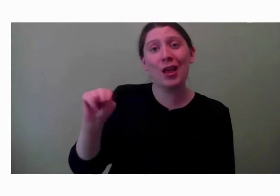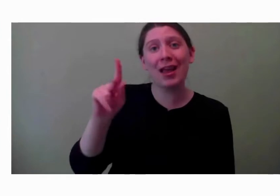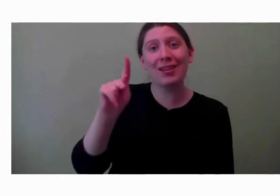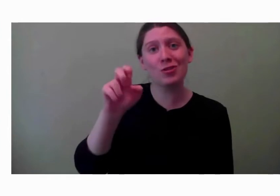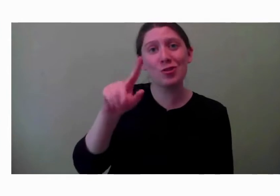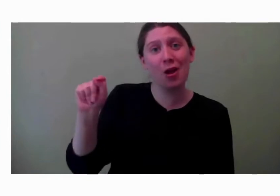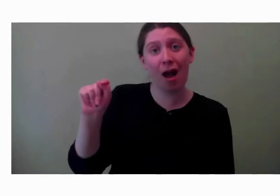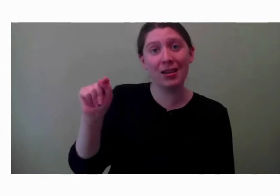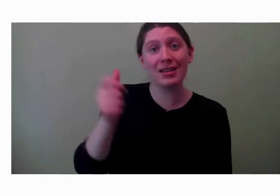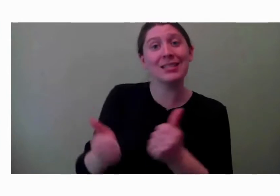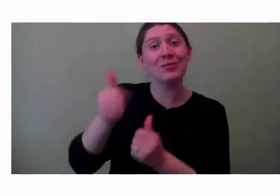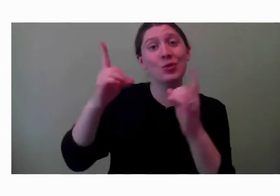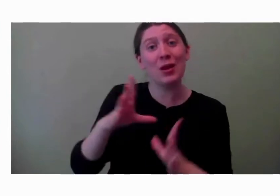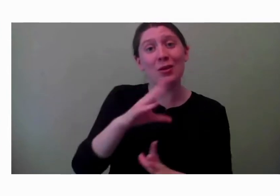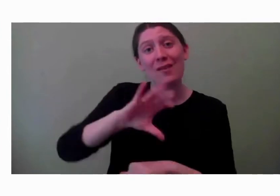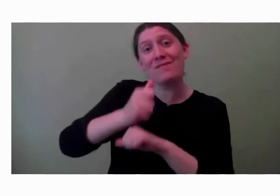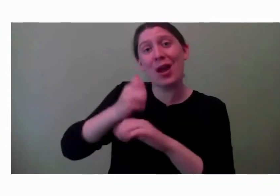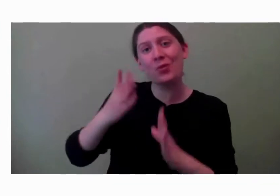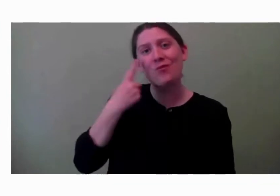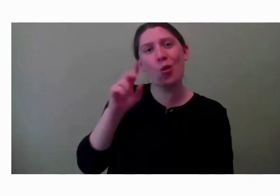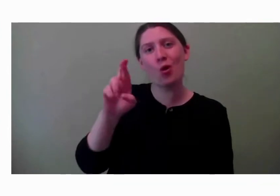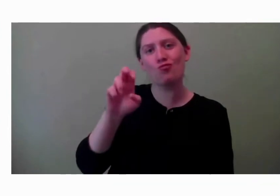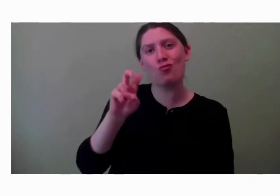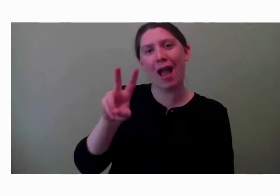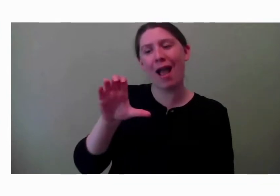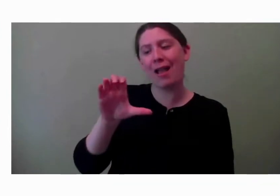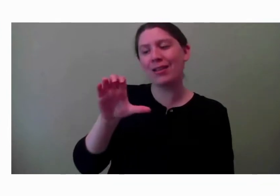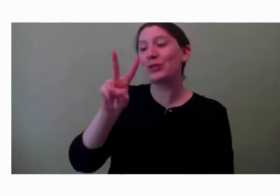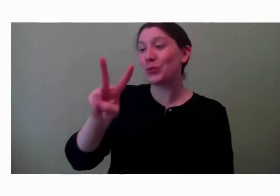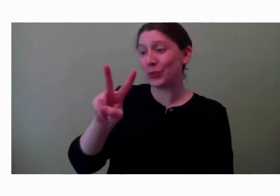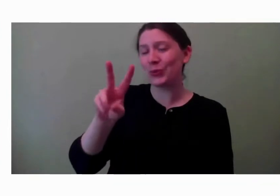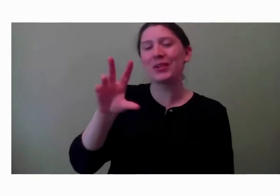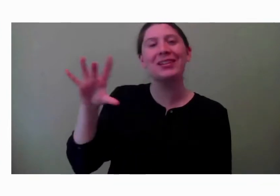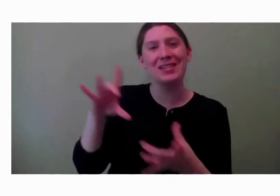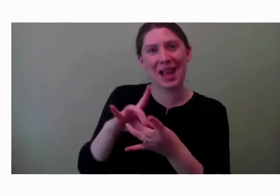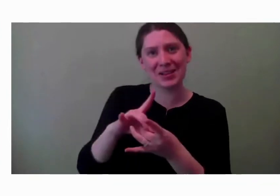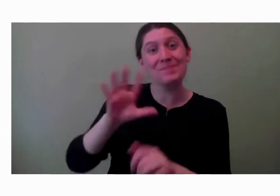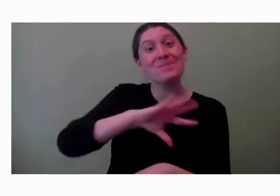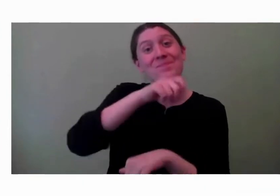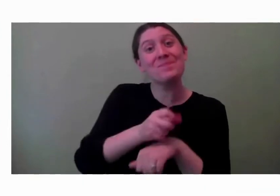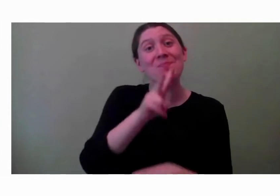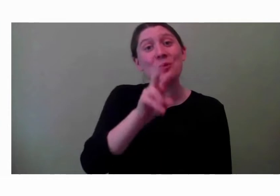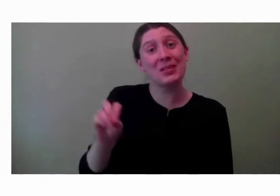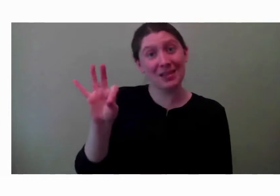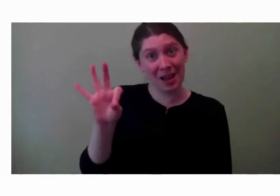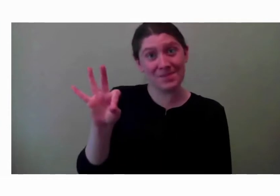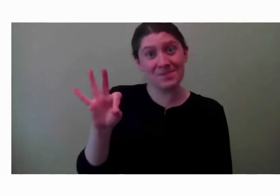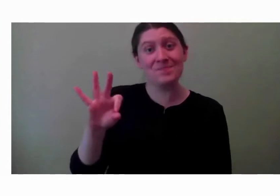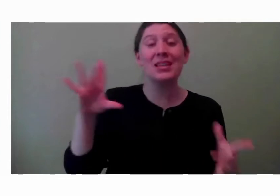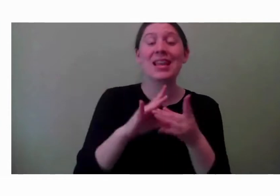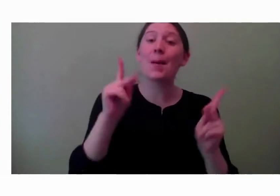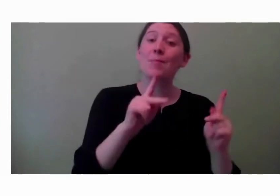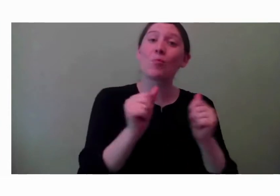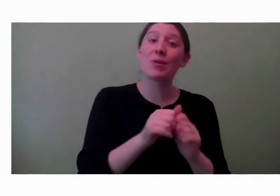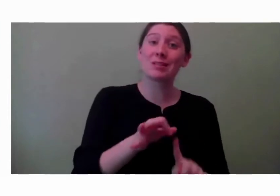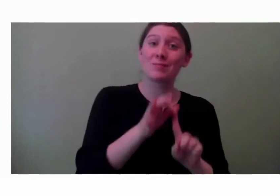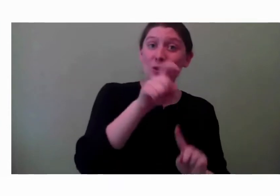and Founder of Rec to Connect. Rec to Connect was founded in 2009 and connects people with special needs to community recreation,